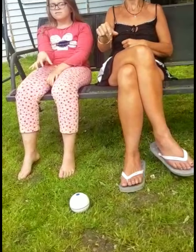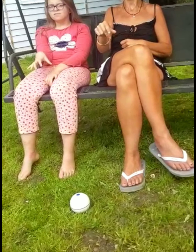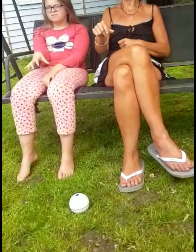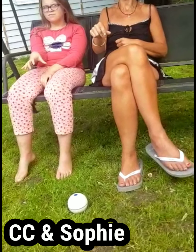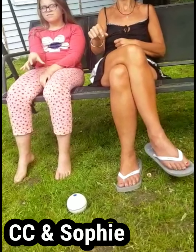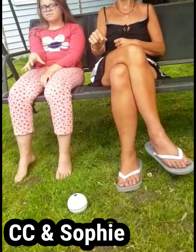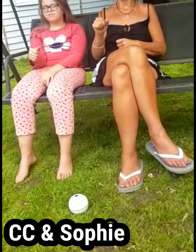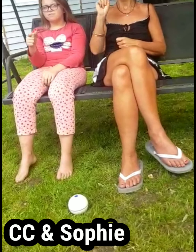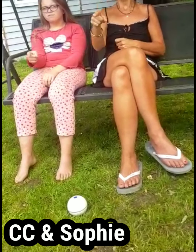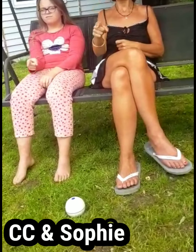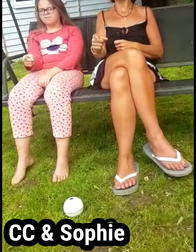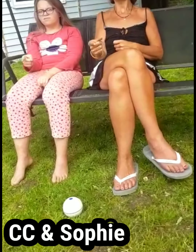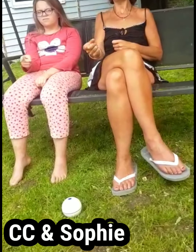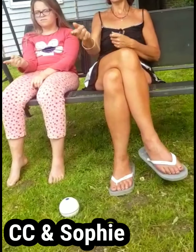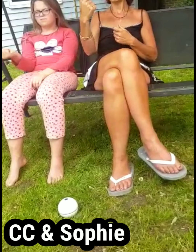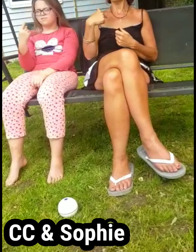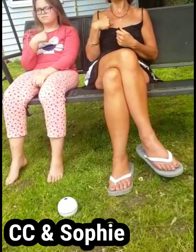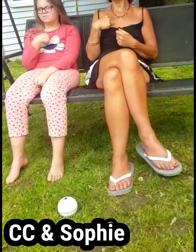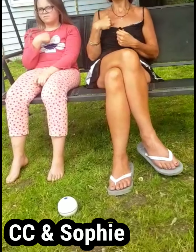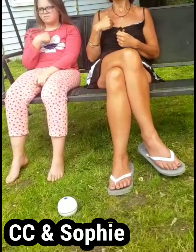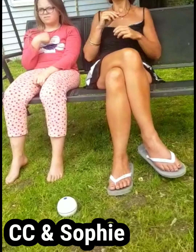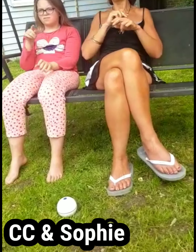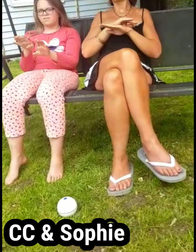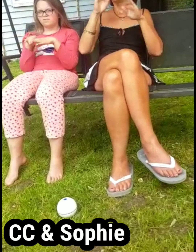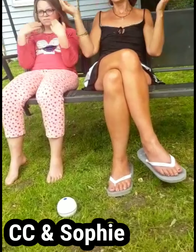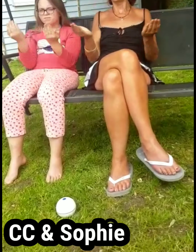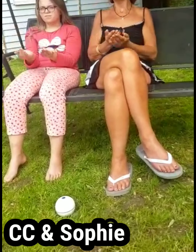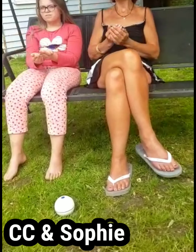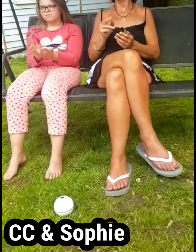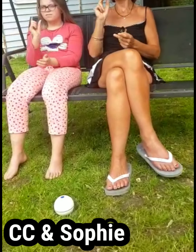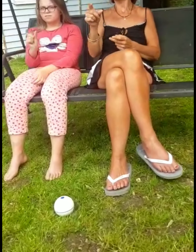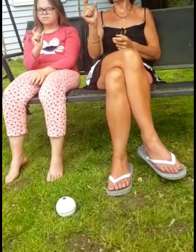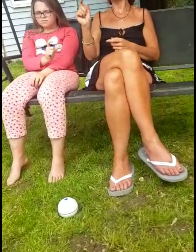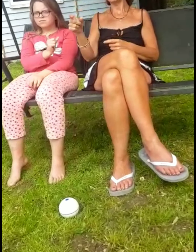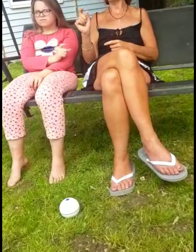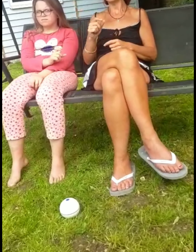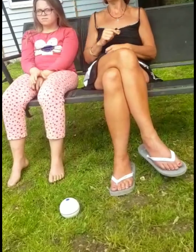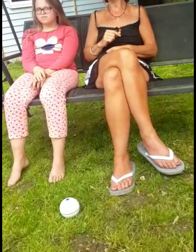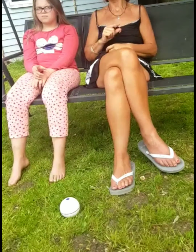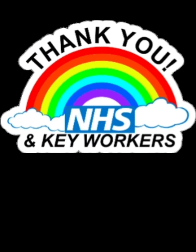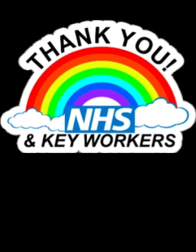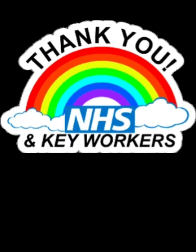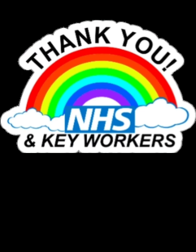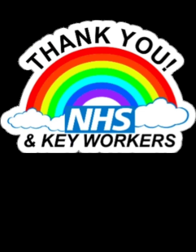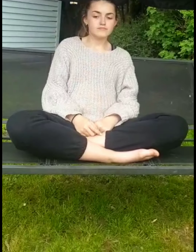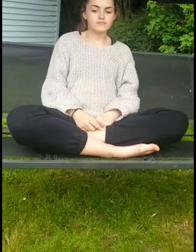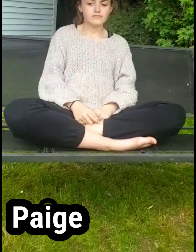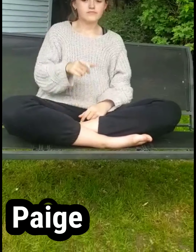For you and for me and the entire human race There are people